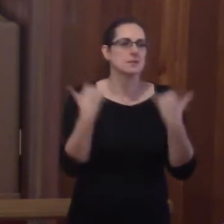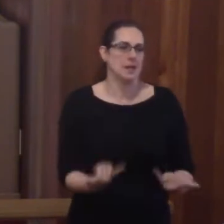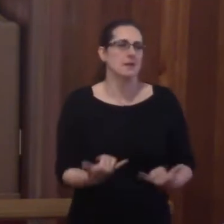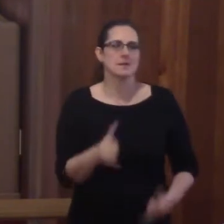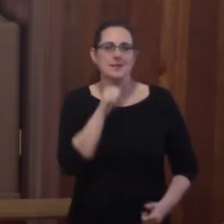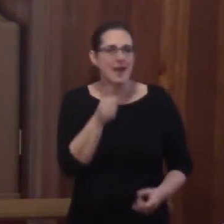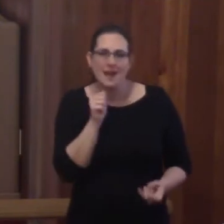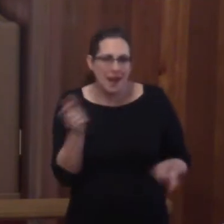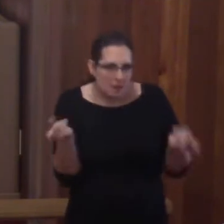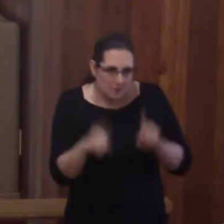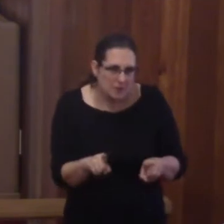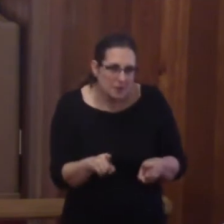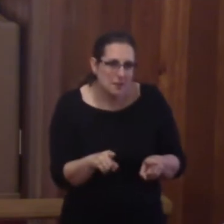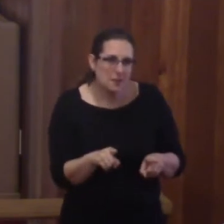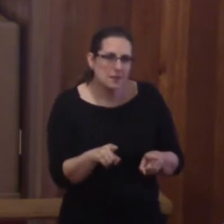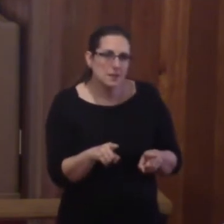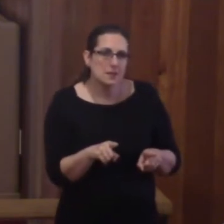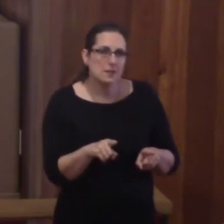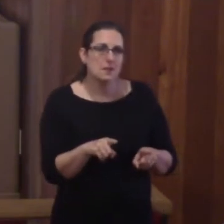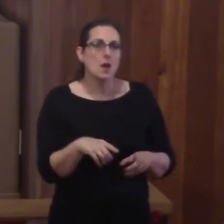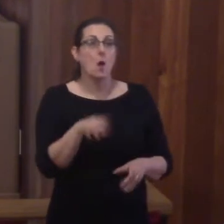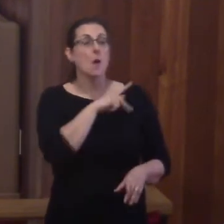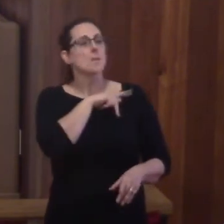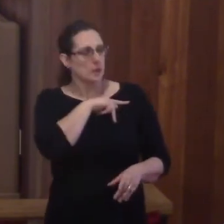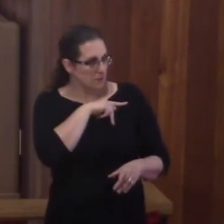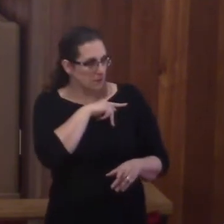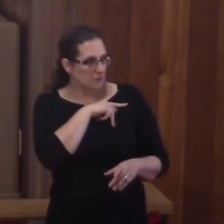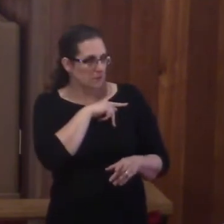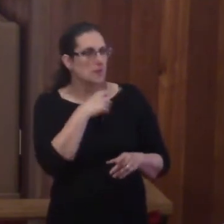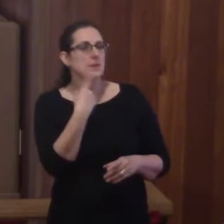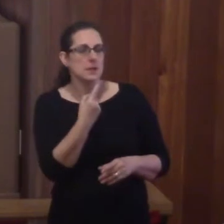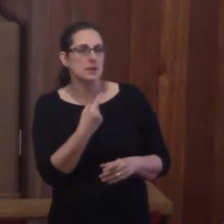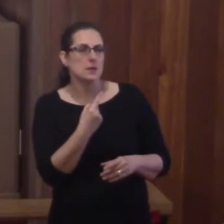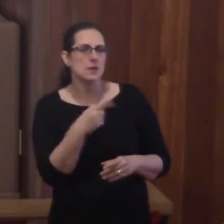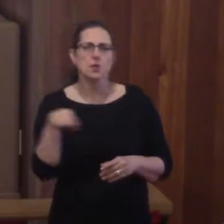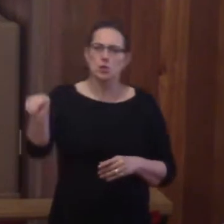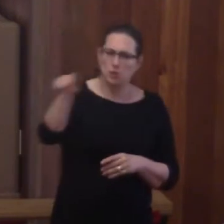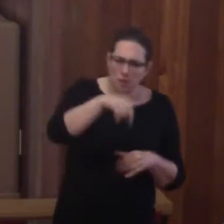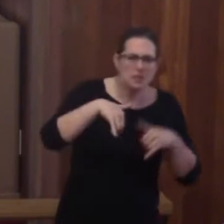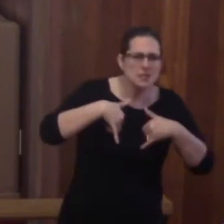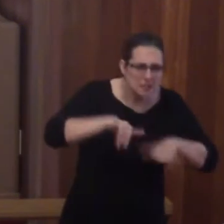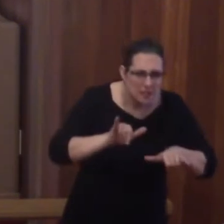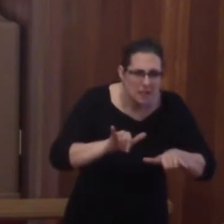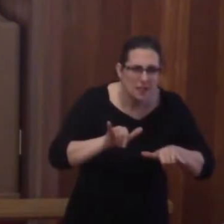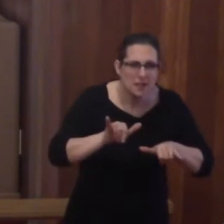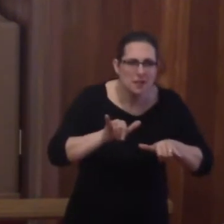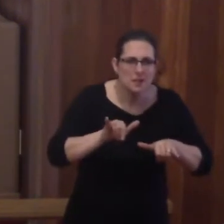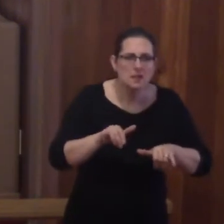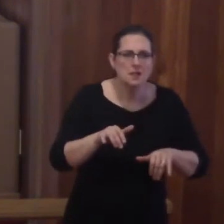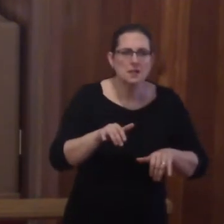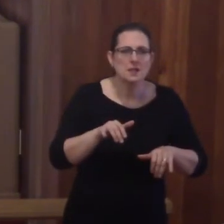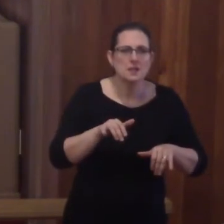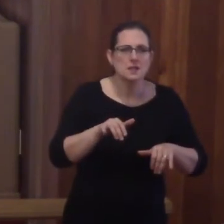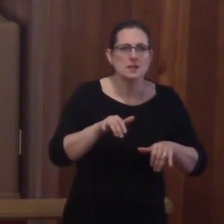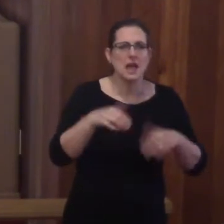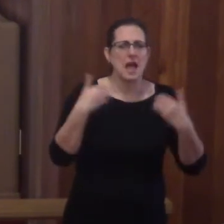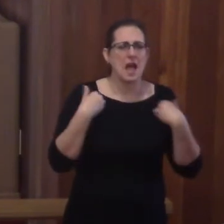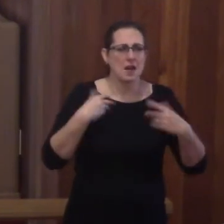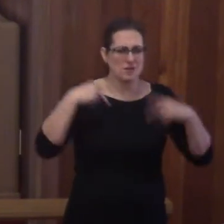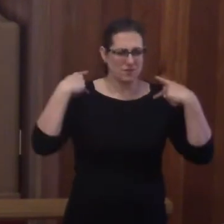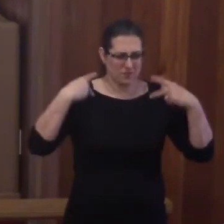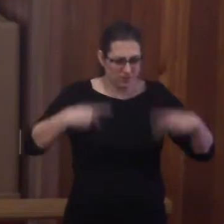That didn't happen, right? Or even take it on a more personal note. Are you still afflicted by physical,